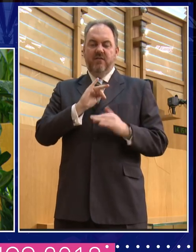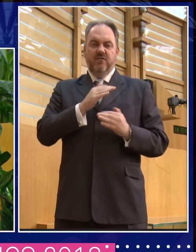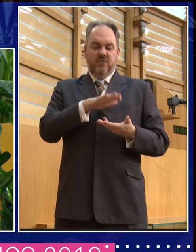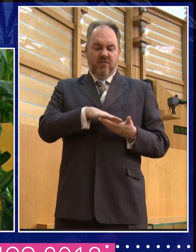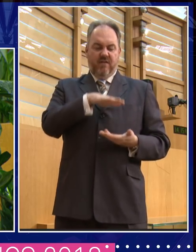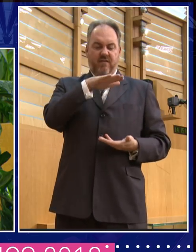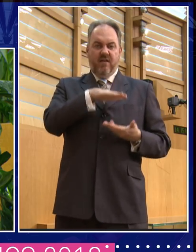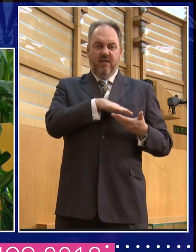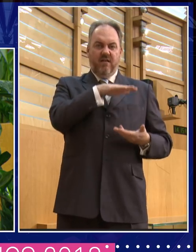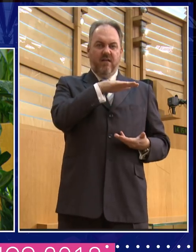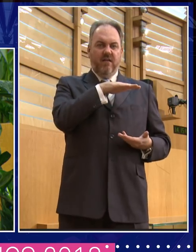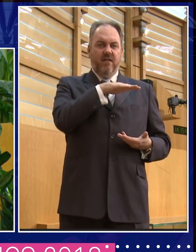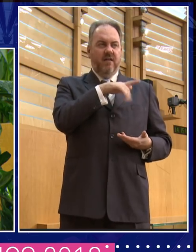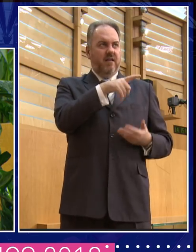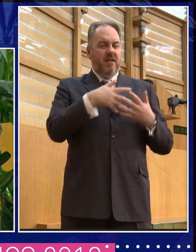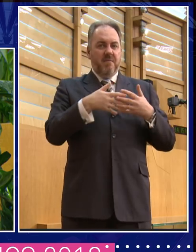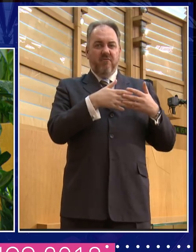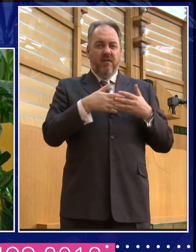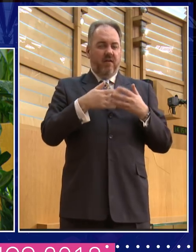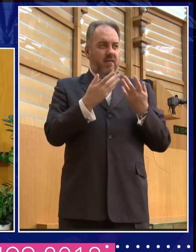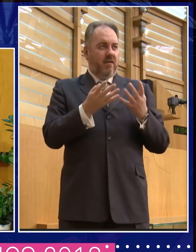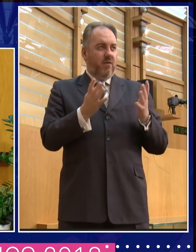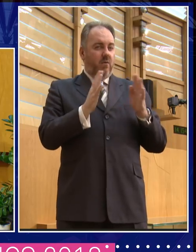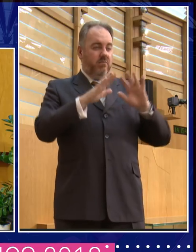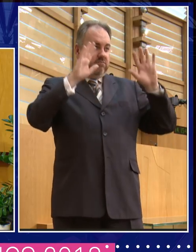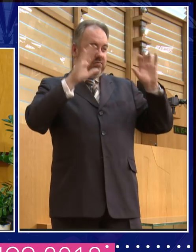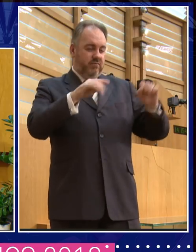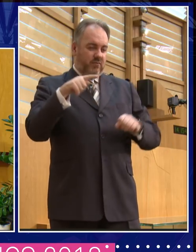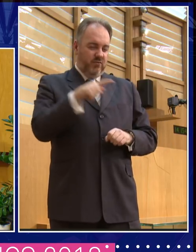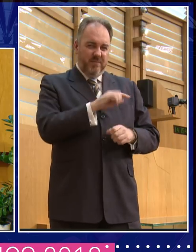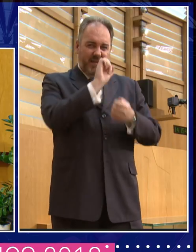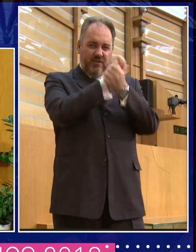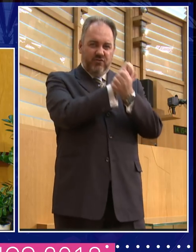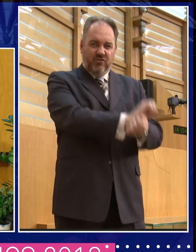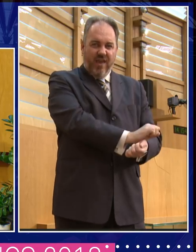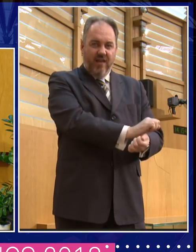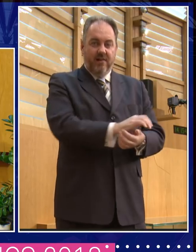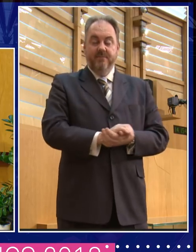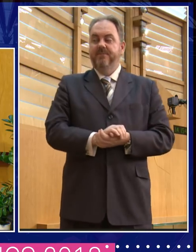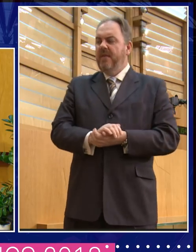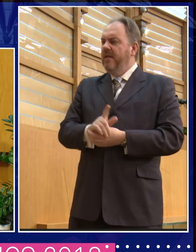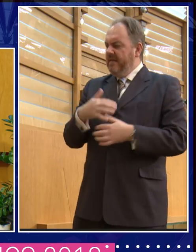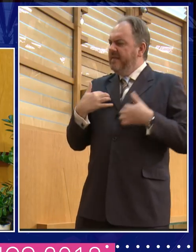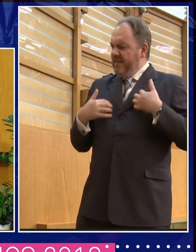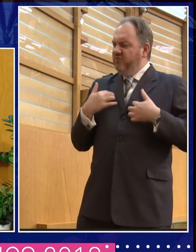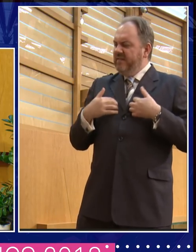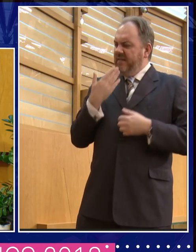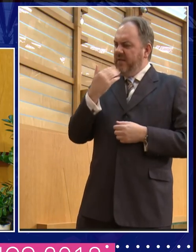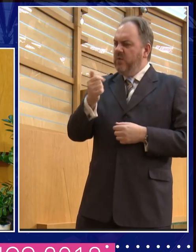a hanging offence. And sticking with Diane Abbott, I'm just conscious that of all the women in